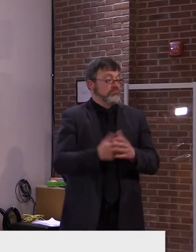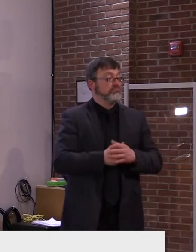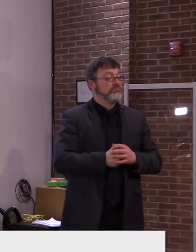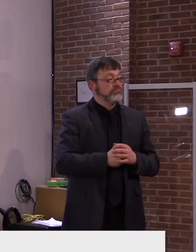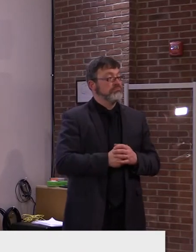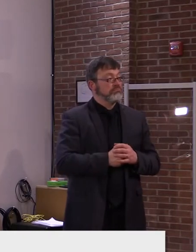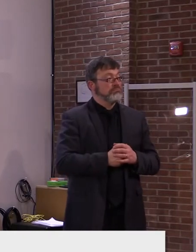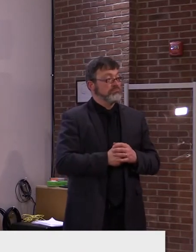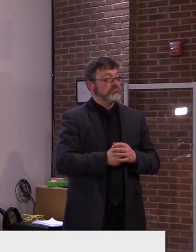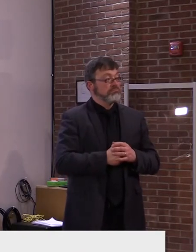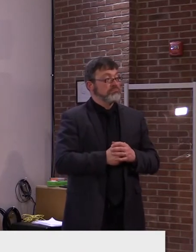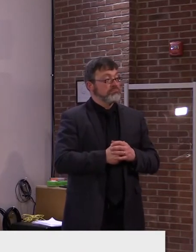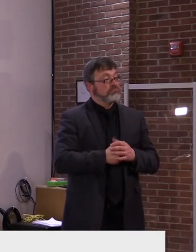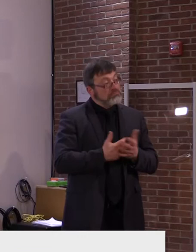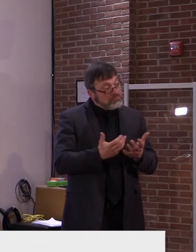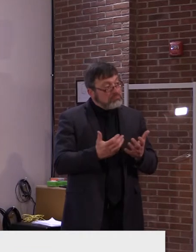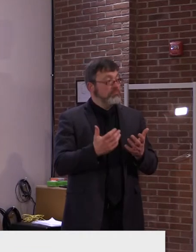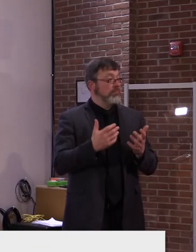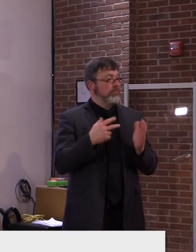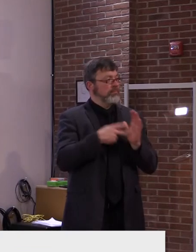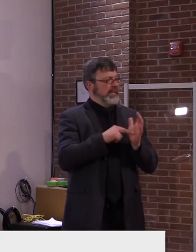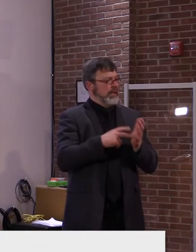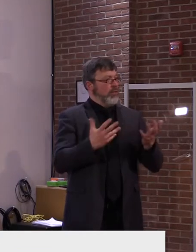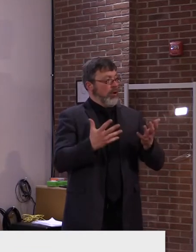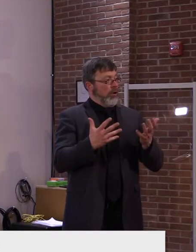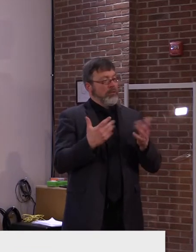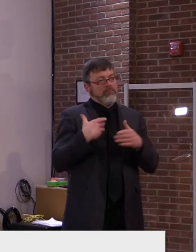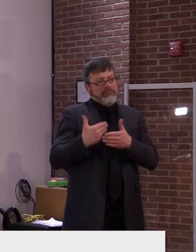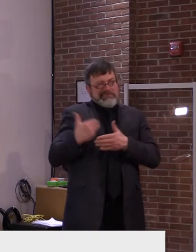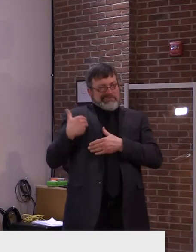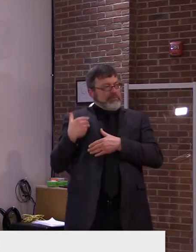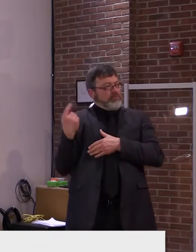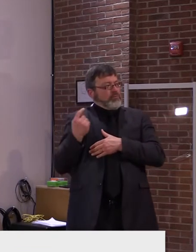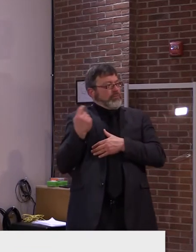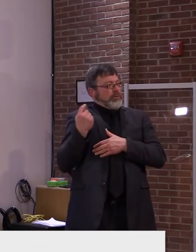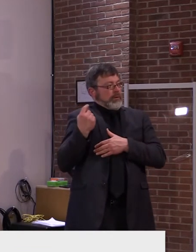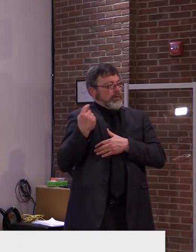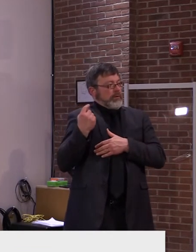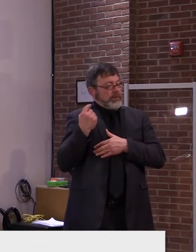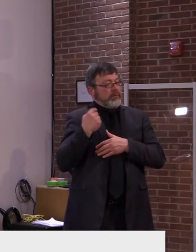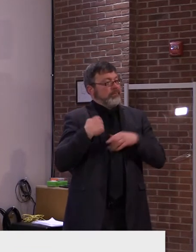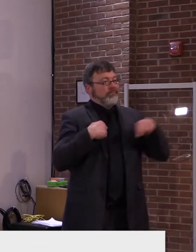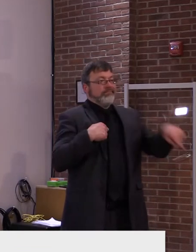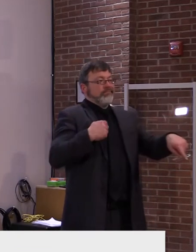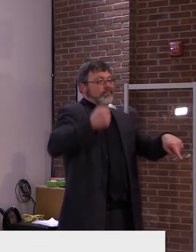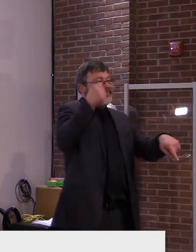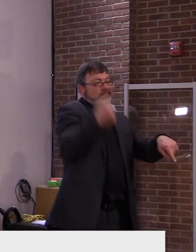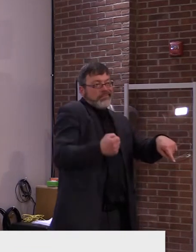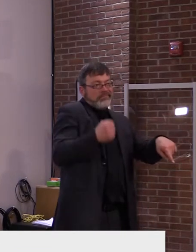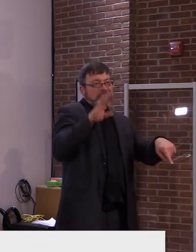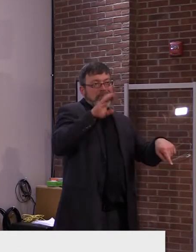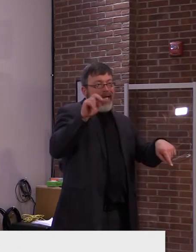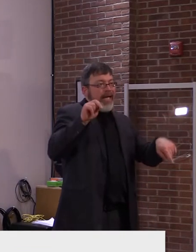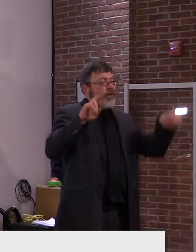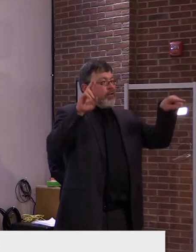and Rutland counties, though we do continue to monitor Franklin County, where we believe the increase in number of cases